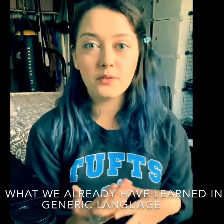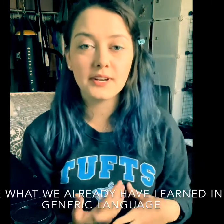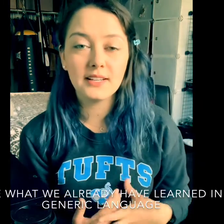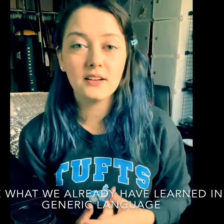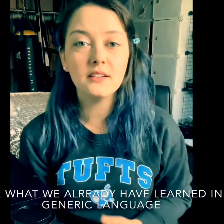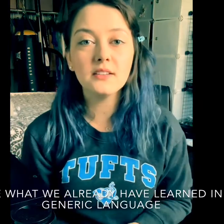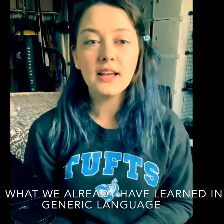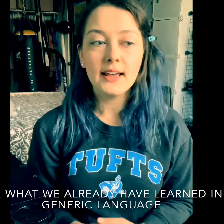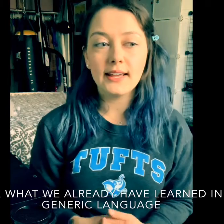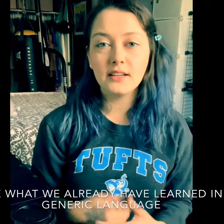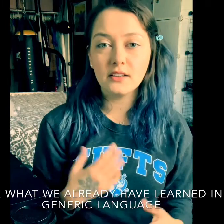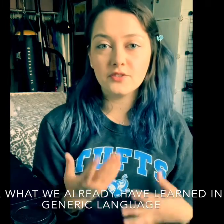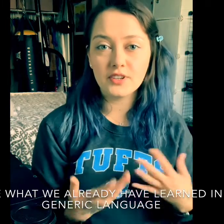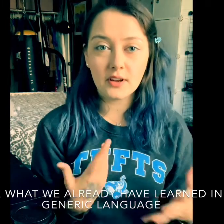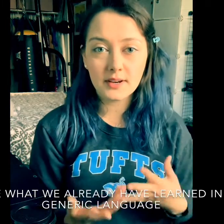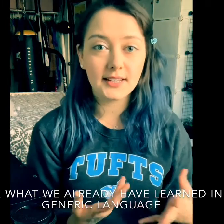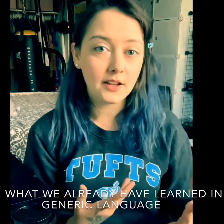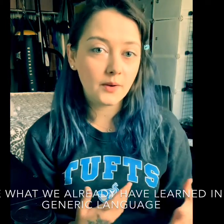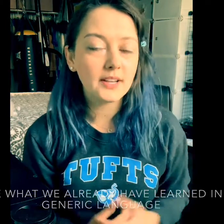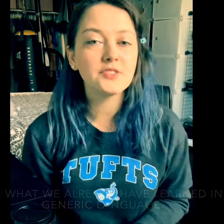already learned in generic language